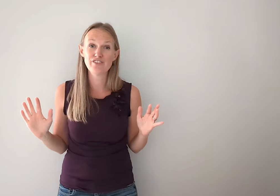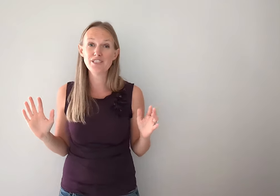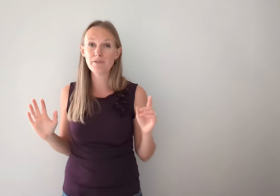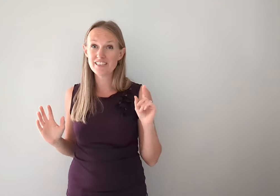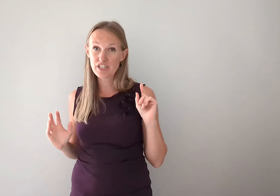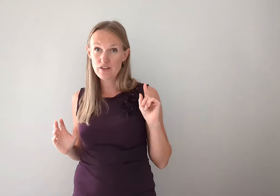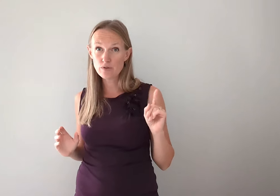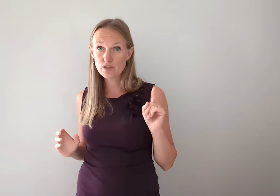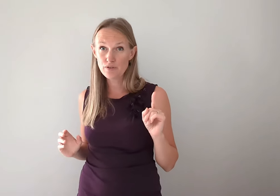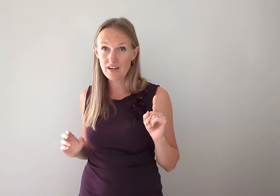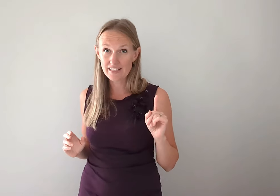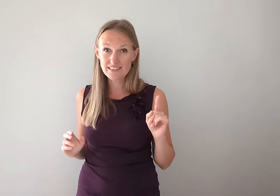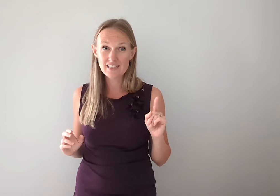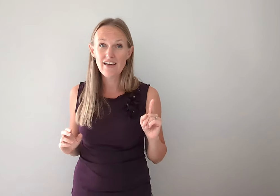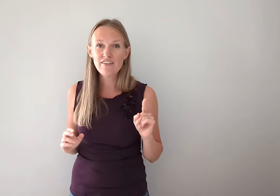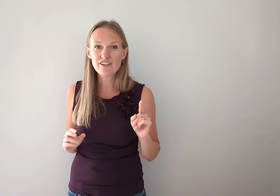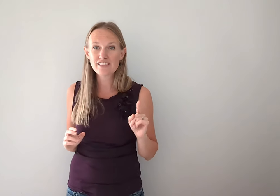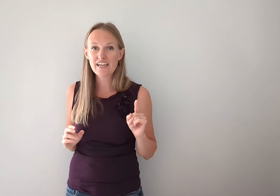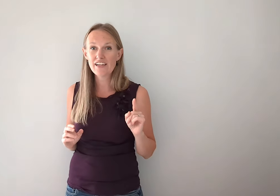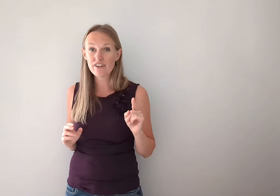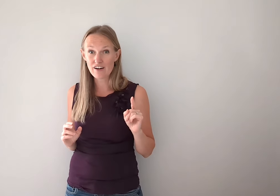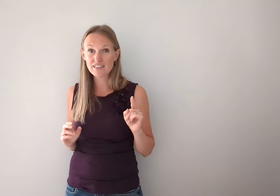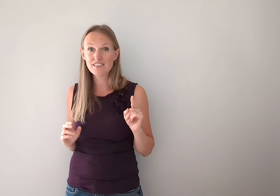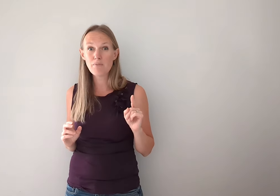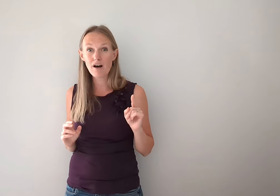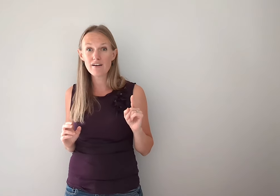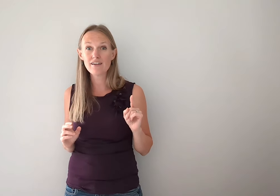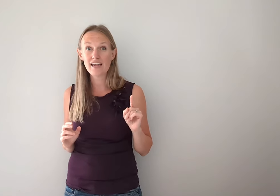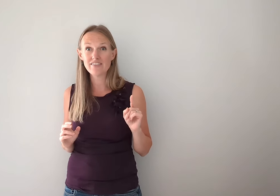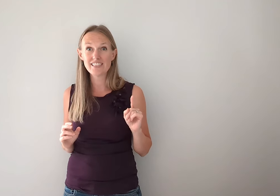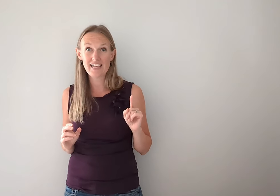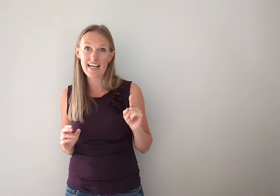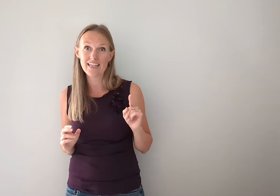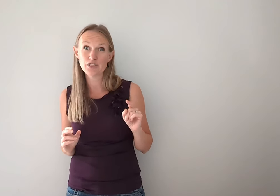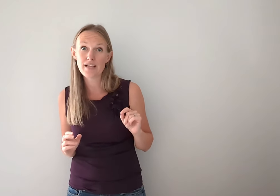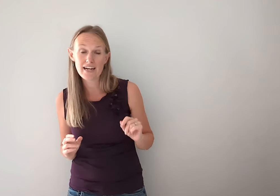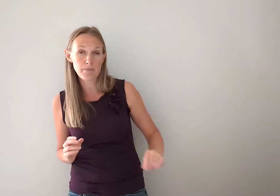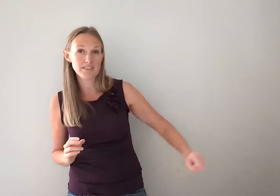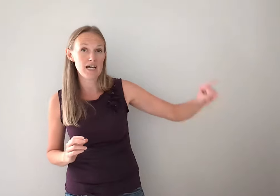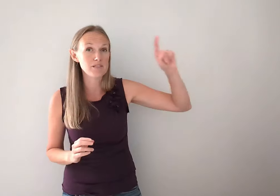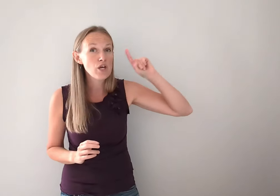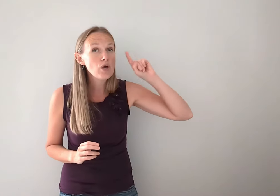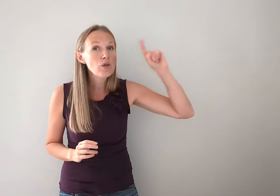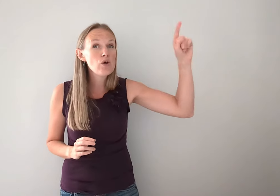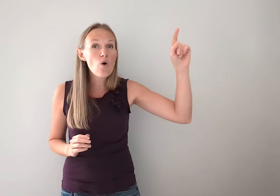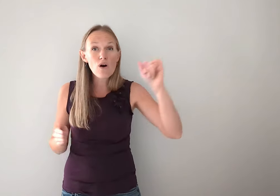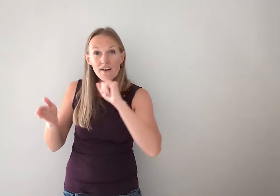verse. But let's try those two lines first. Okay. You're an artist and a potter. Canvas and clay. Let's do that a couple times. You're